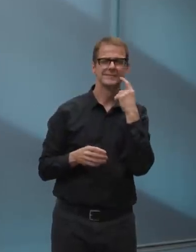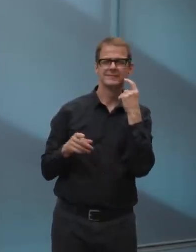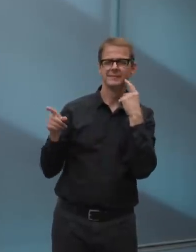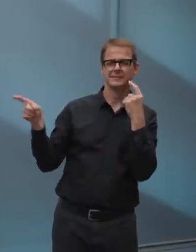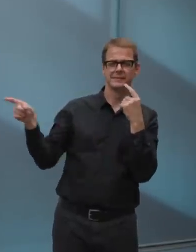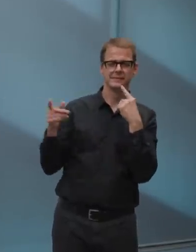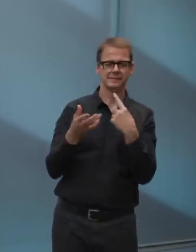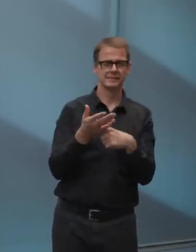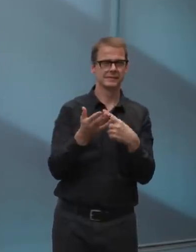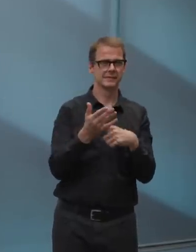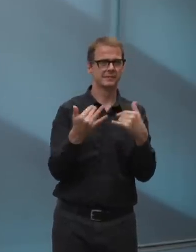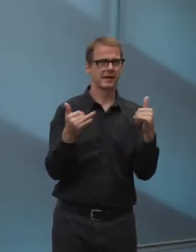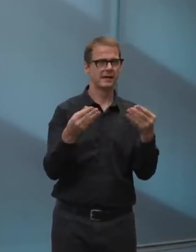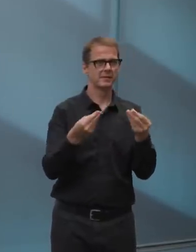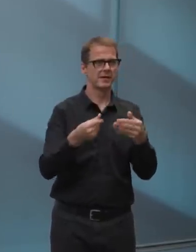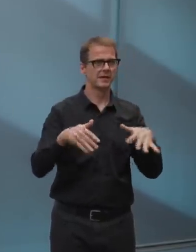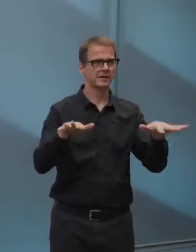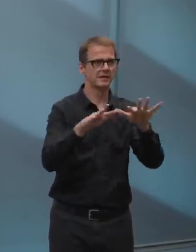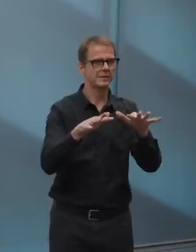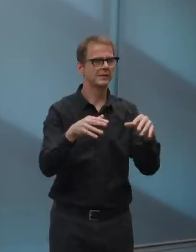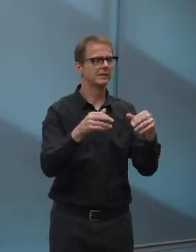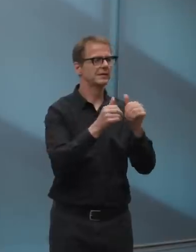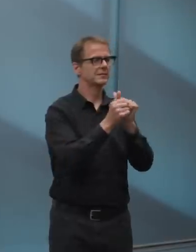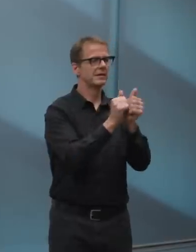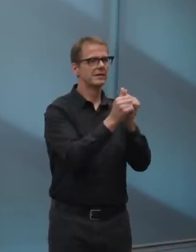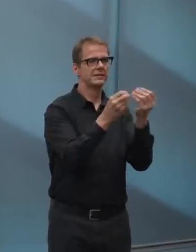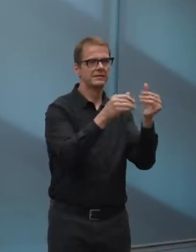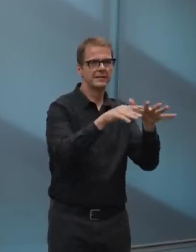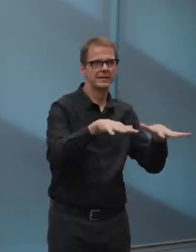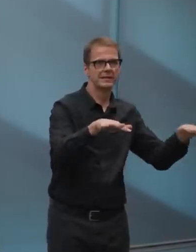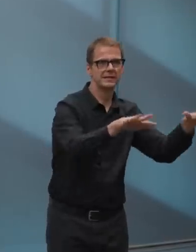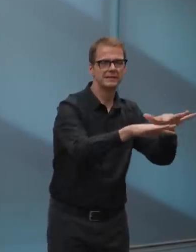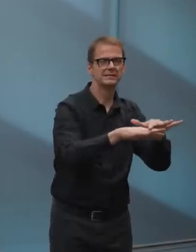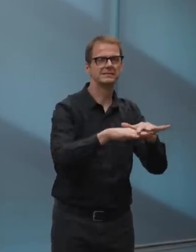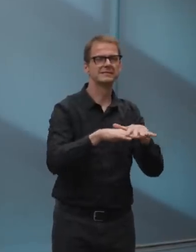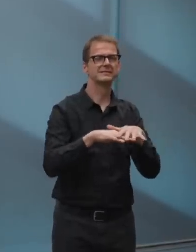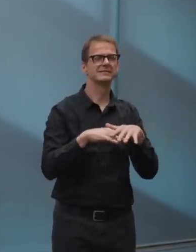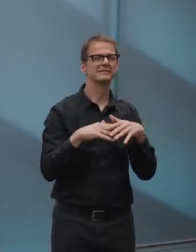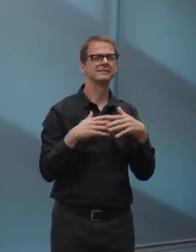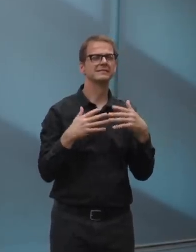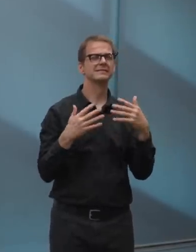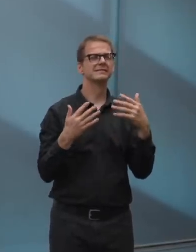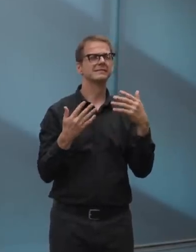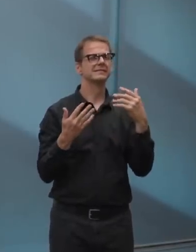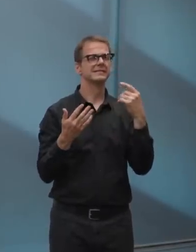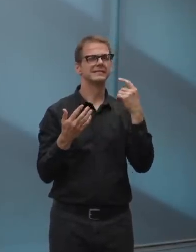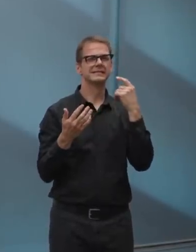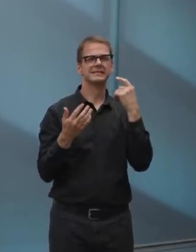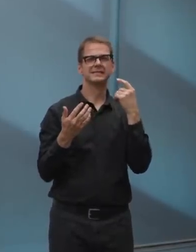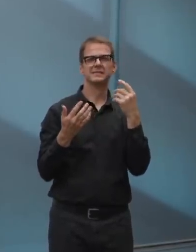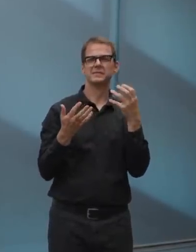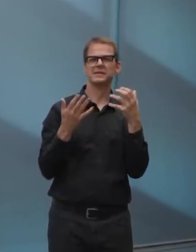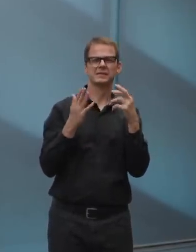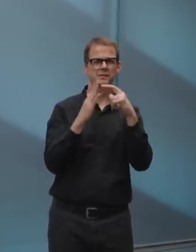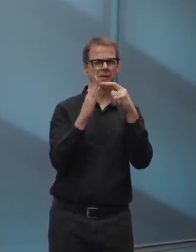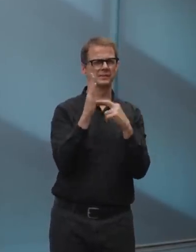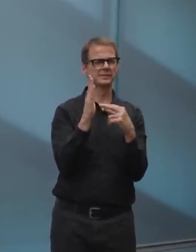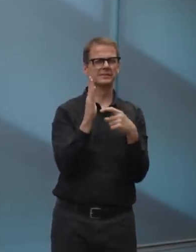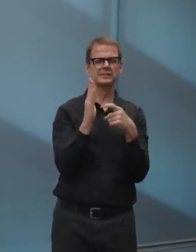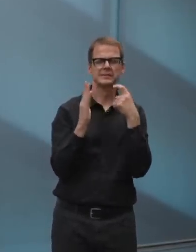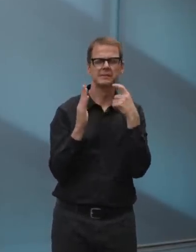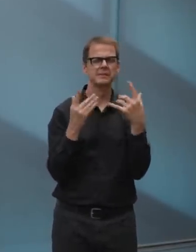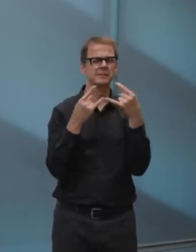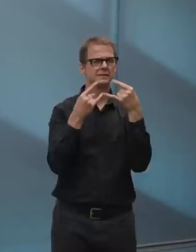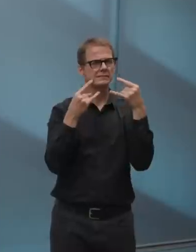respond best to simple rules. Wear masks, don't wear masks, that kind of stuff. This seems very